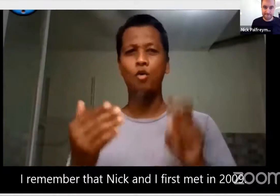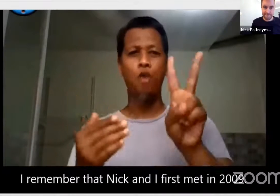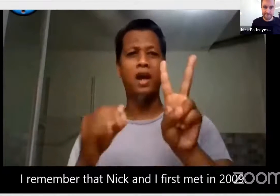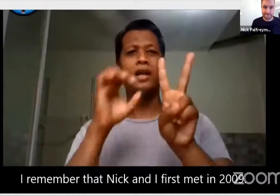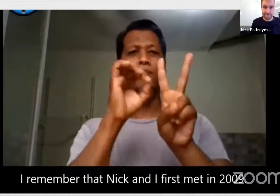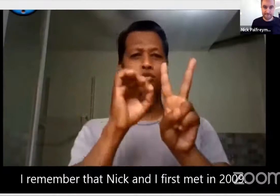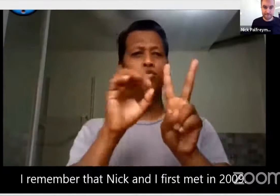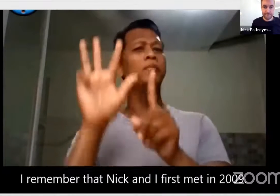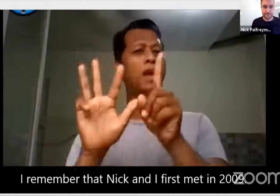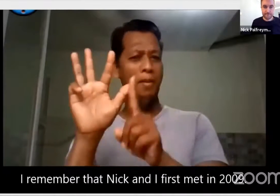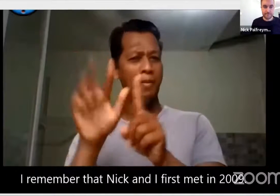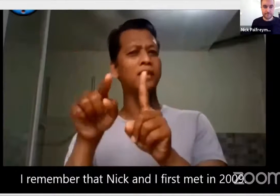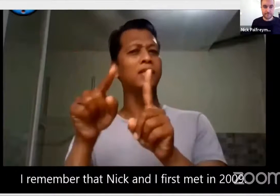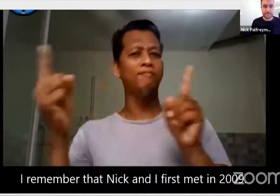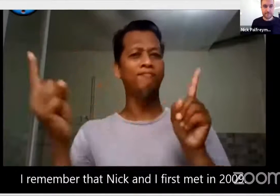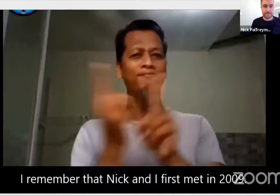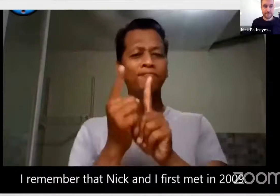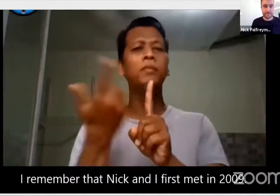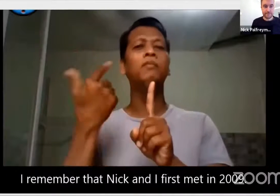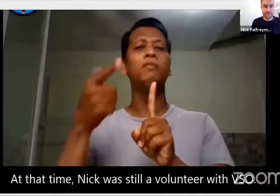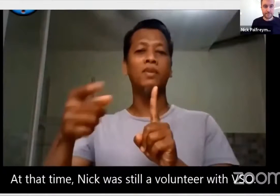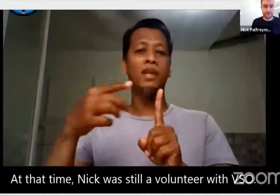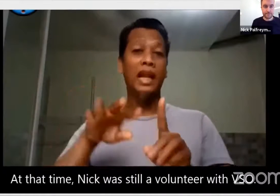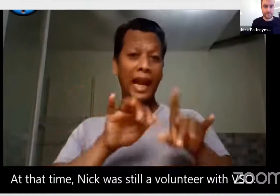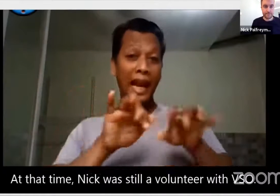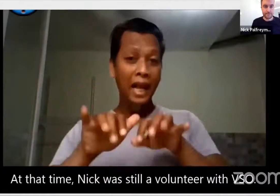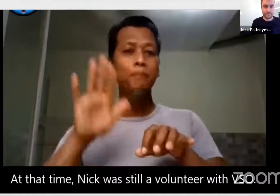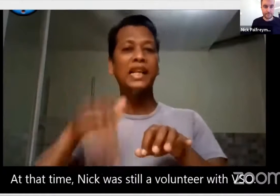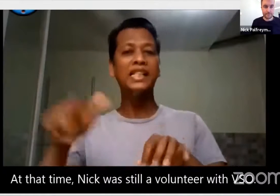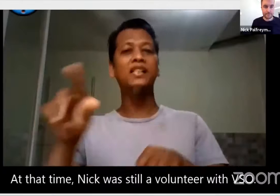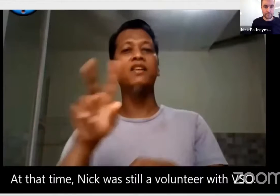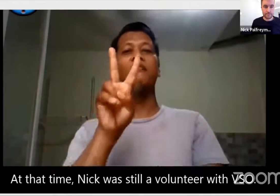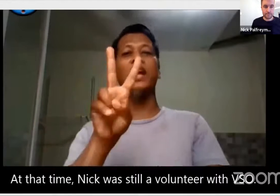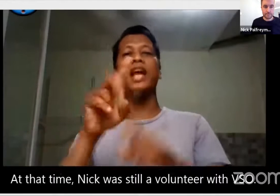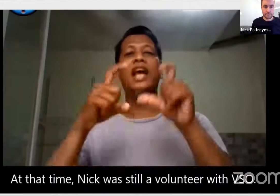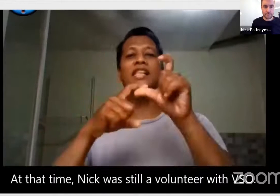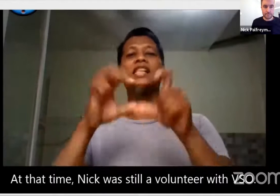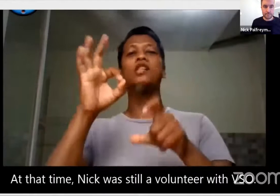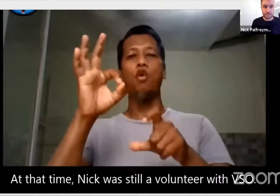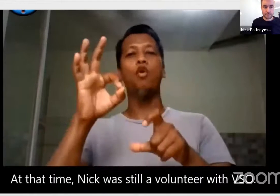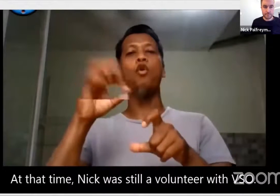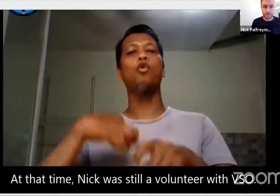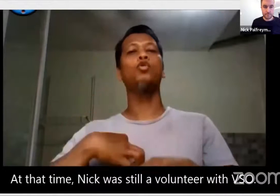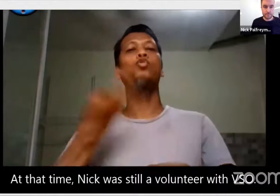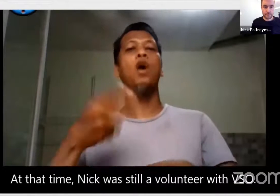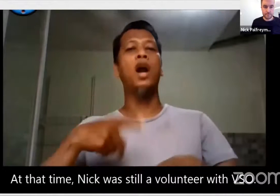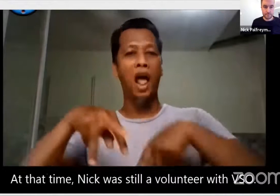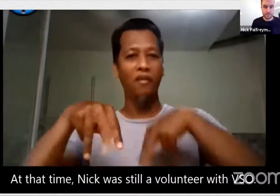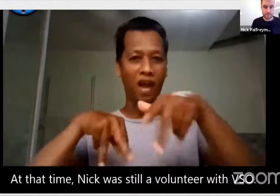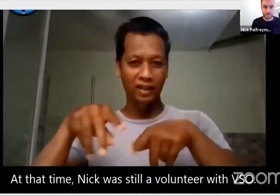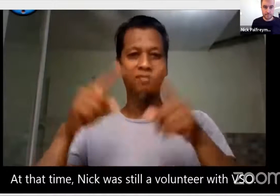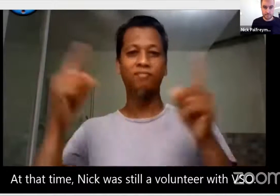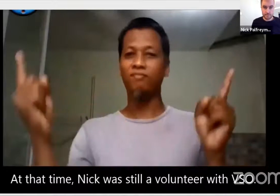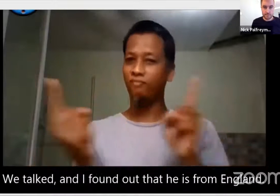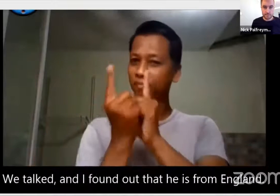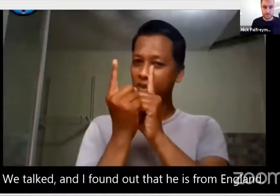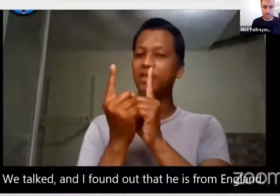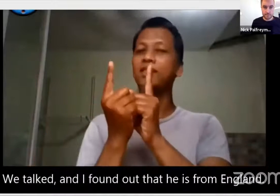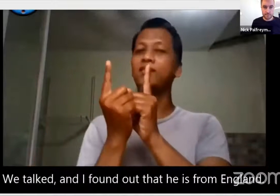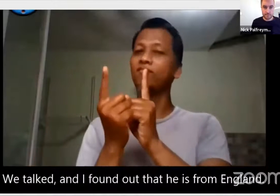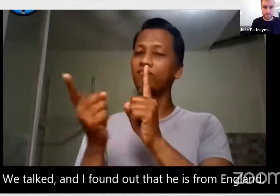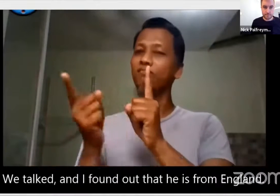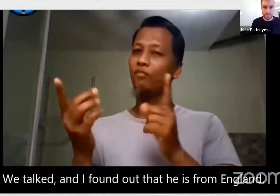I remember that Nick and I first met in 2009. And at that time, Nick was a volunteer with VSO.